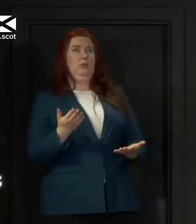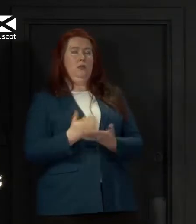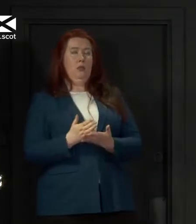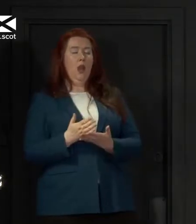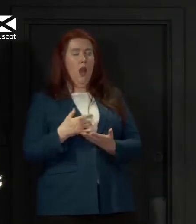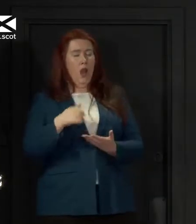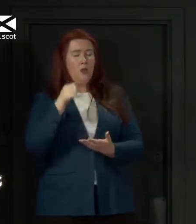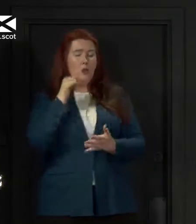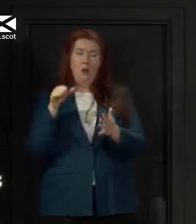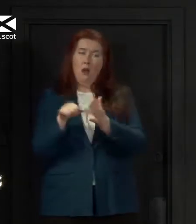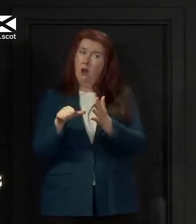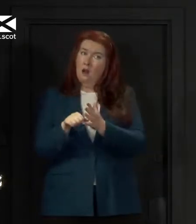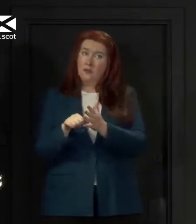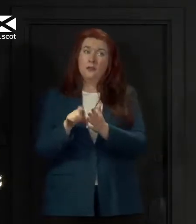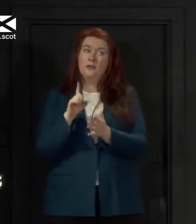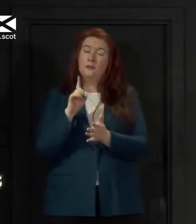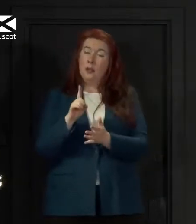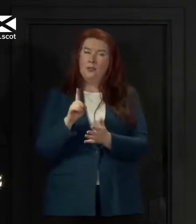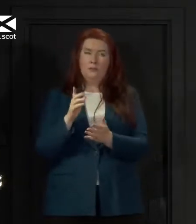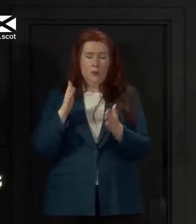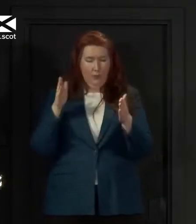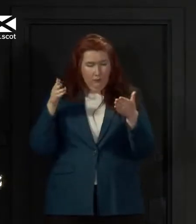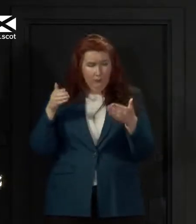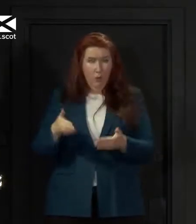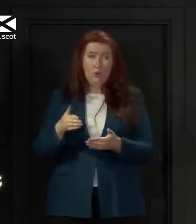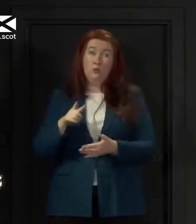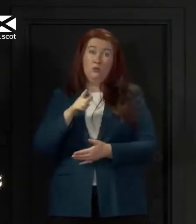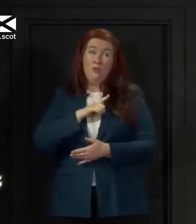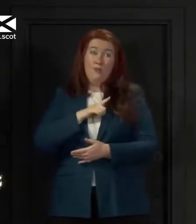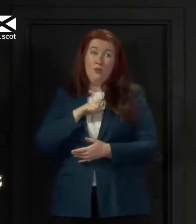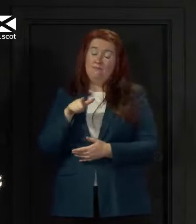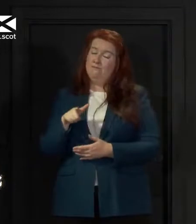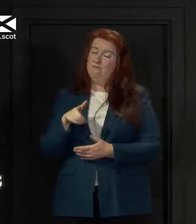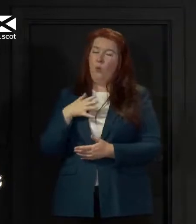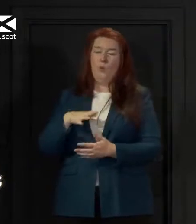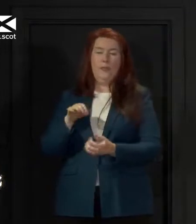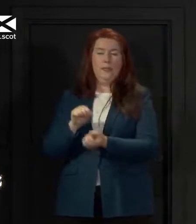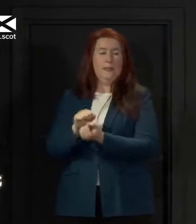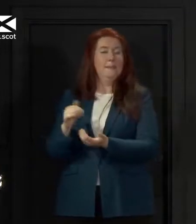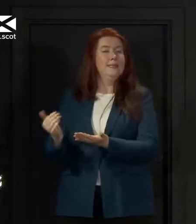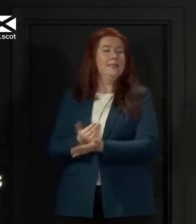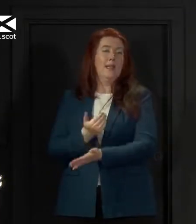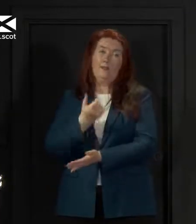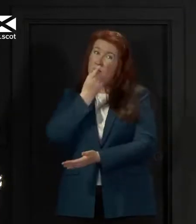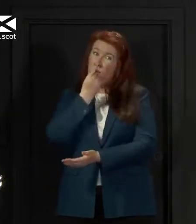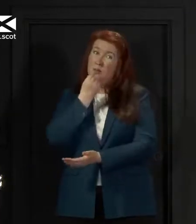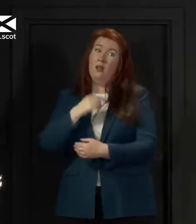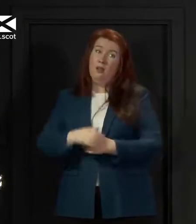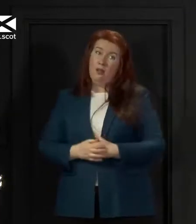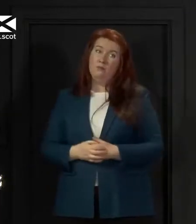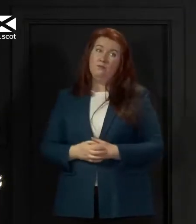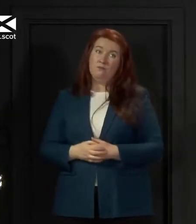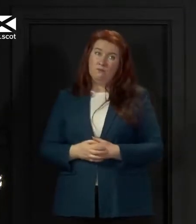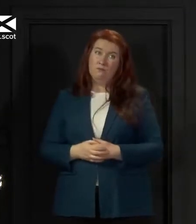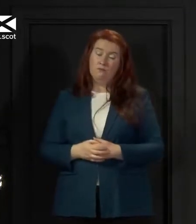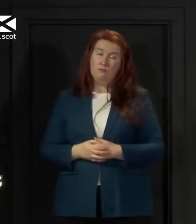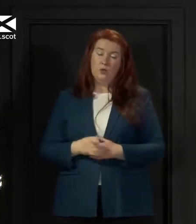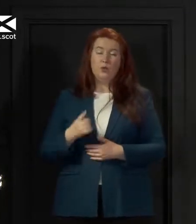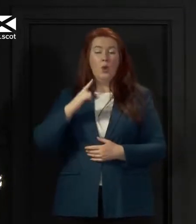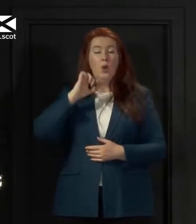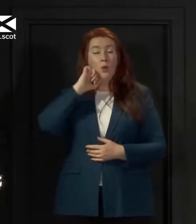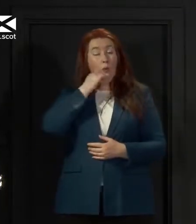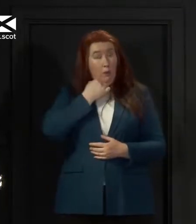for them, is absolutely focused on keeping them as safe as we can. So we will, in the